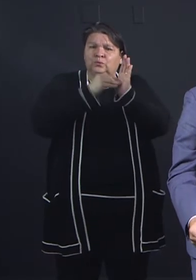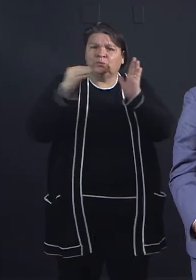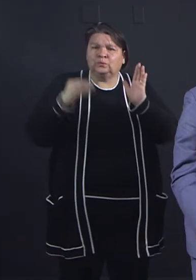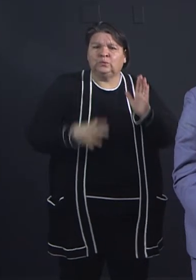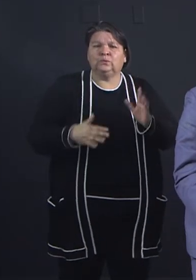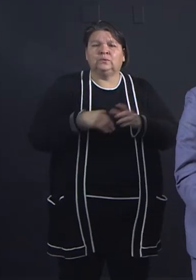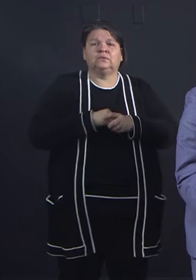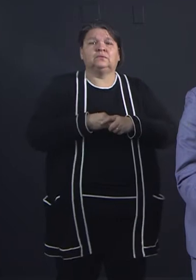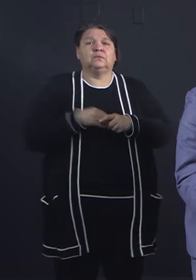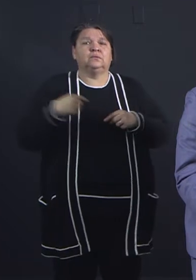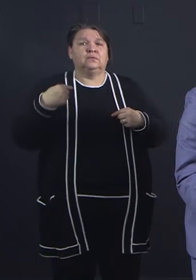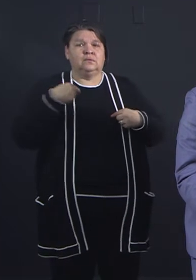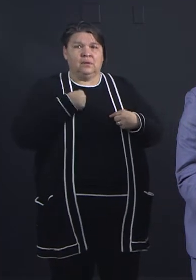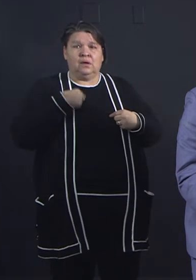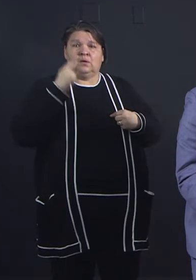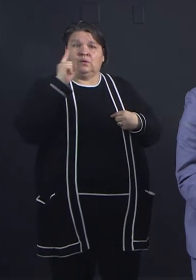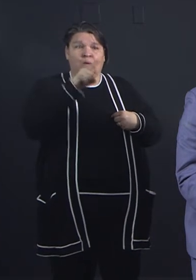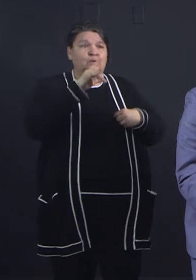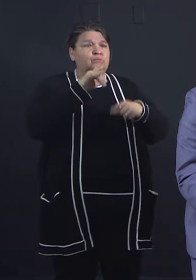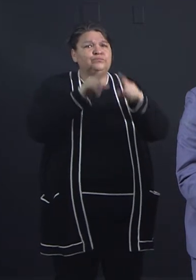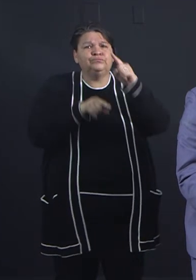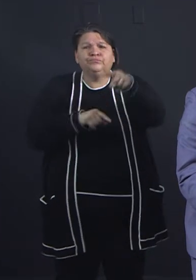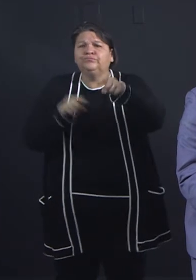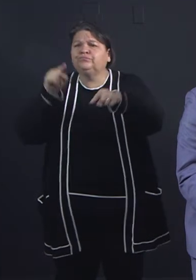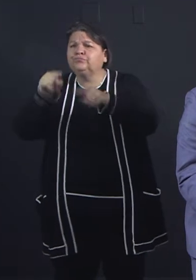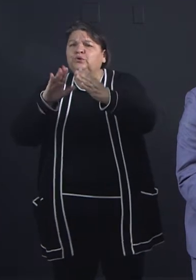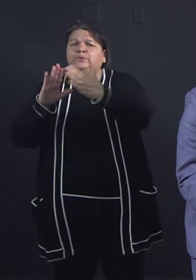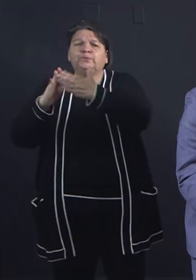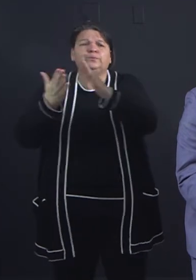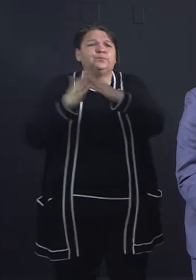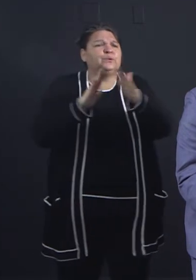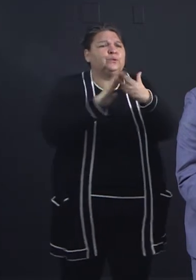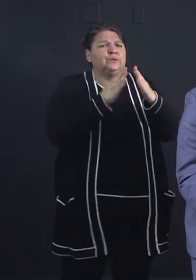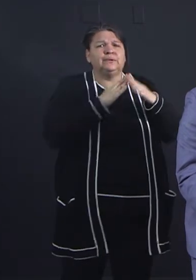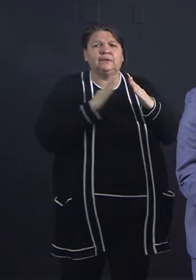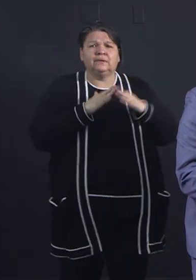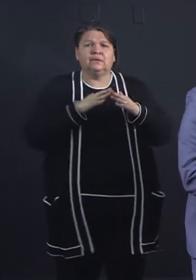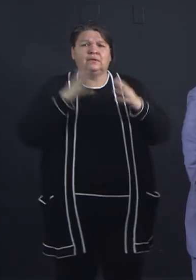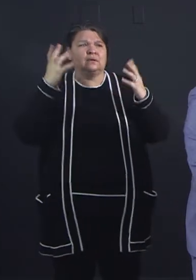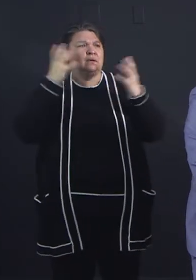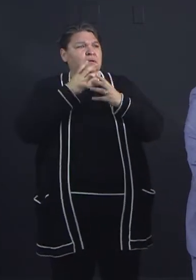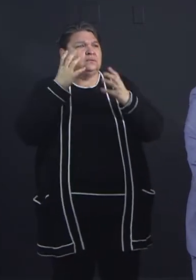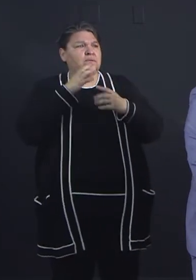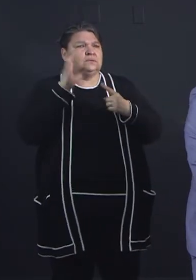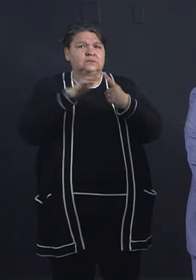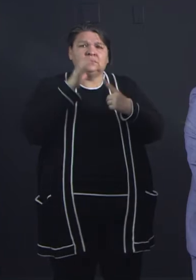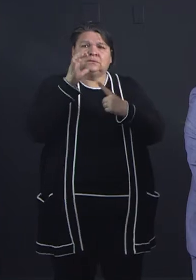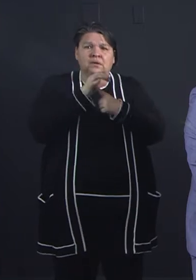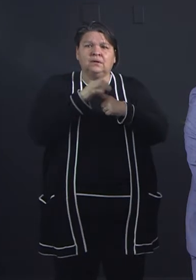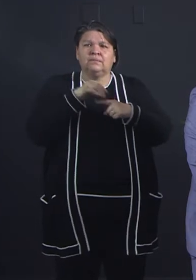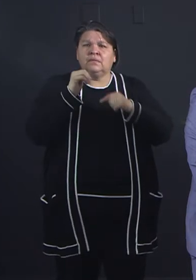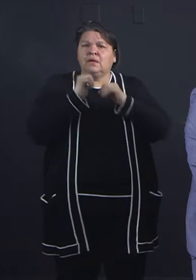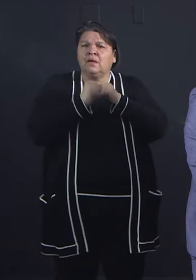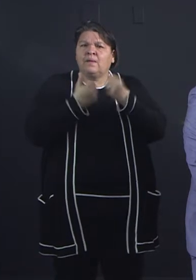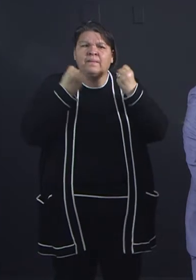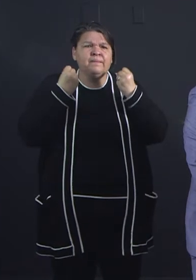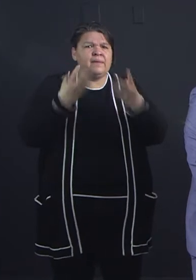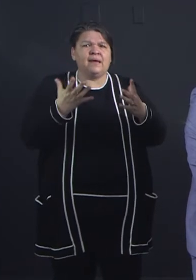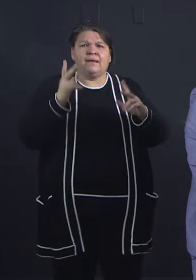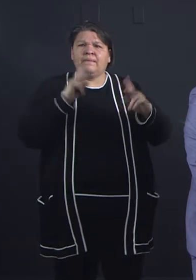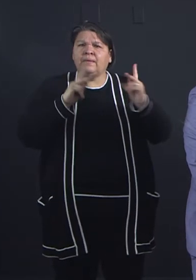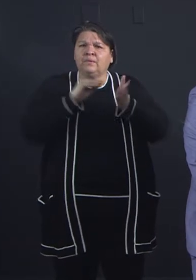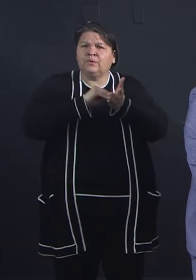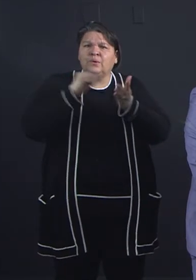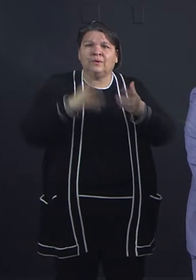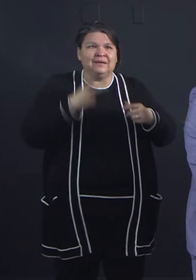the community, not recently, but in the last year or so, I'm amazed in the afternoon, the number of kids who were at high school parking lots or junior high school